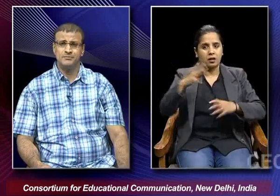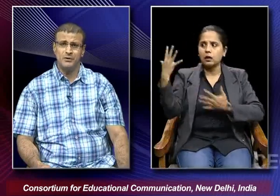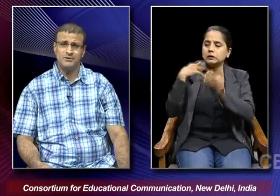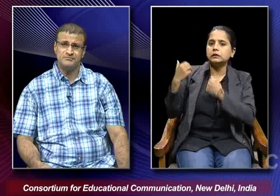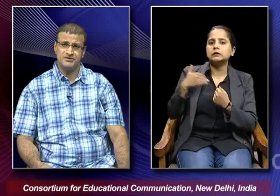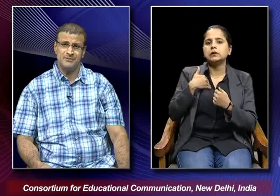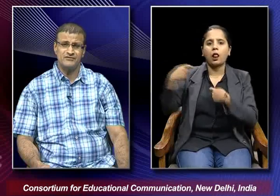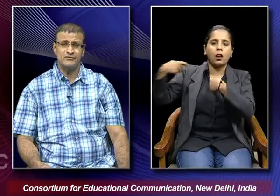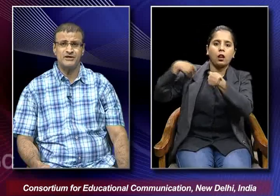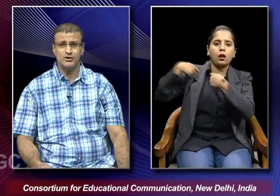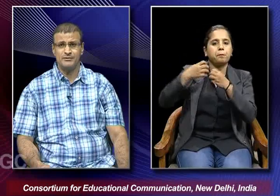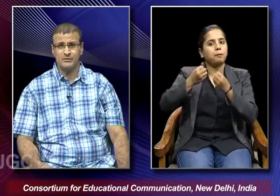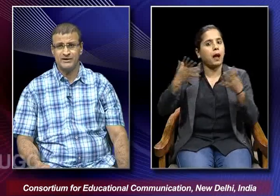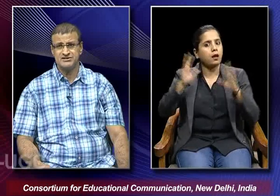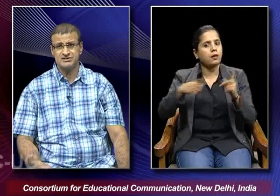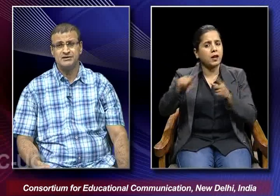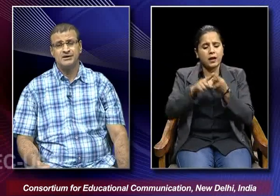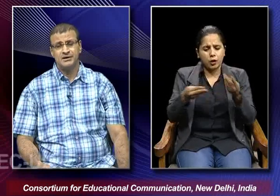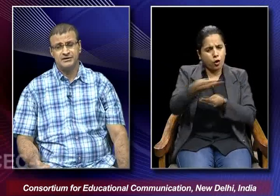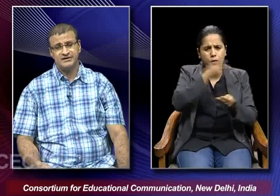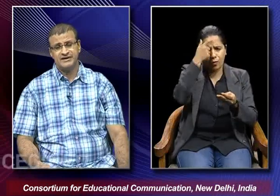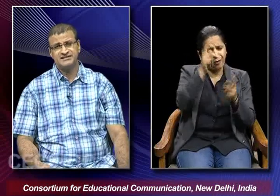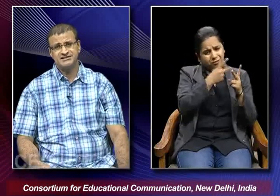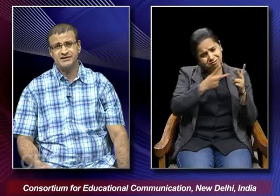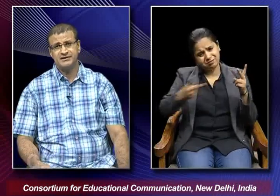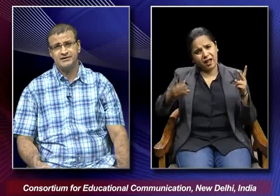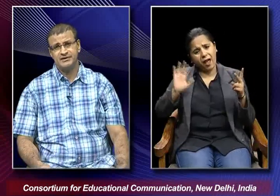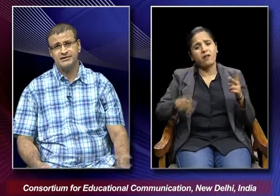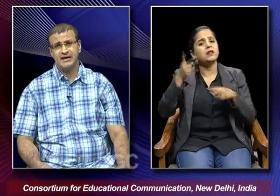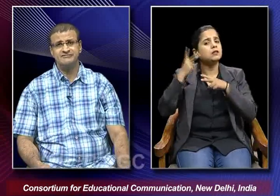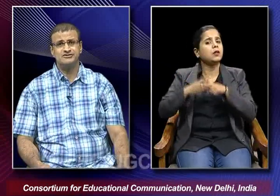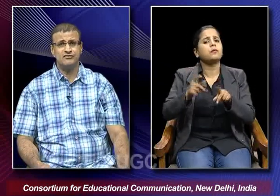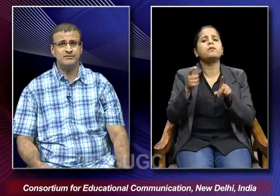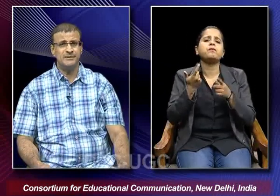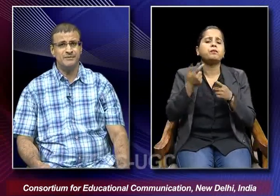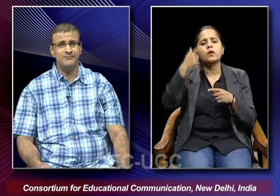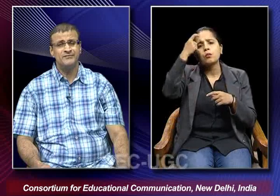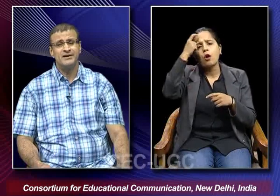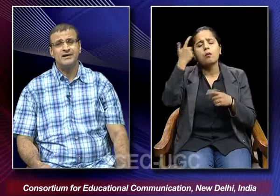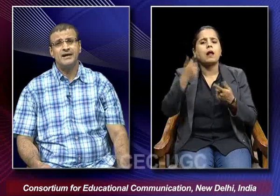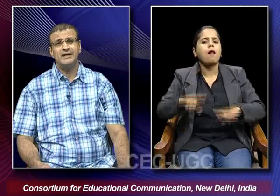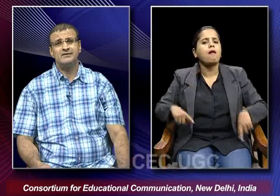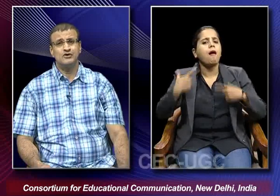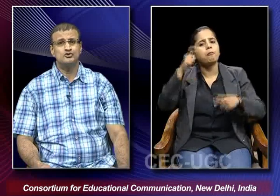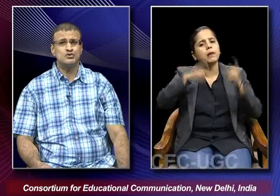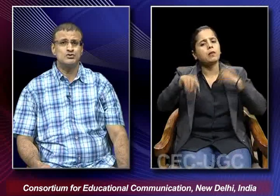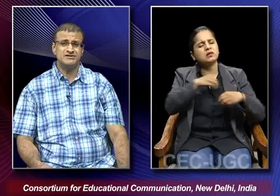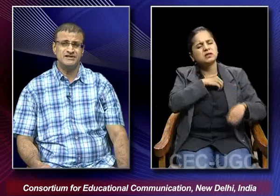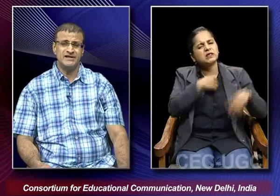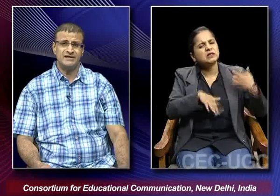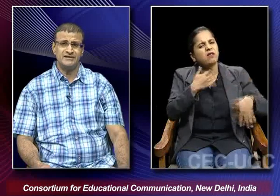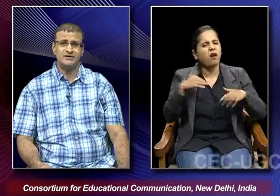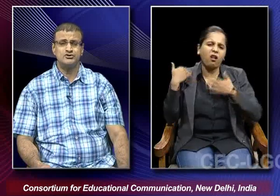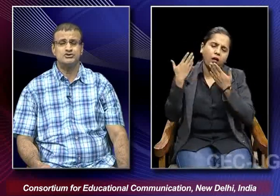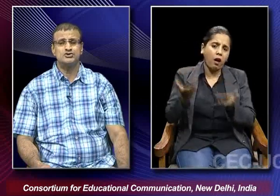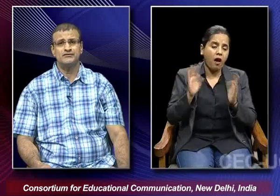problems apart from the economic ones they existed in the lives of the people. And we also see